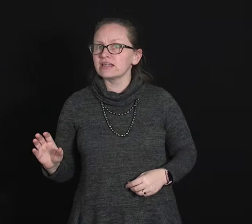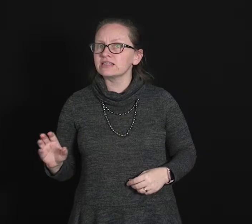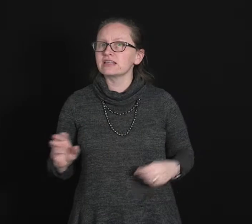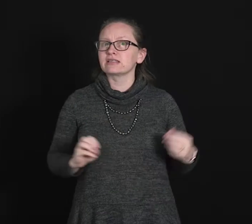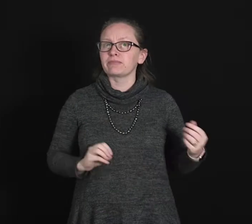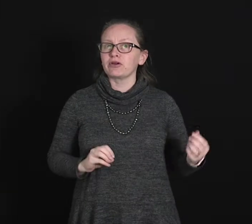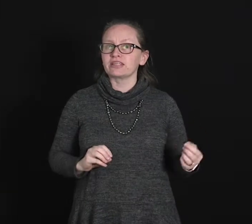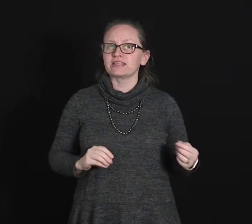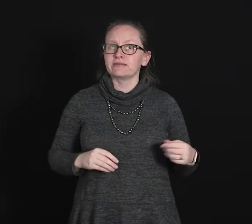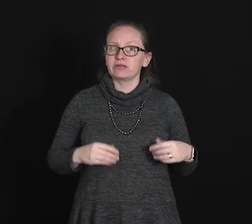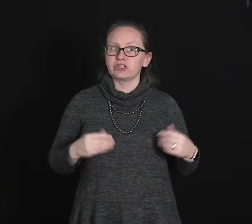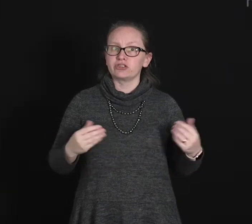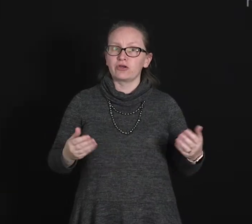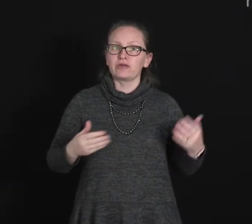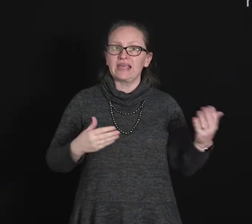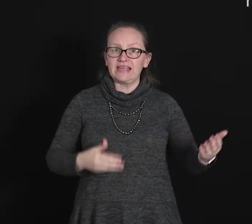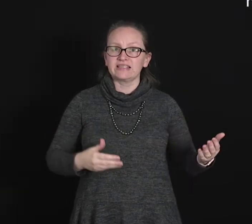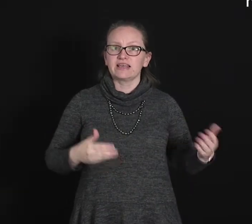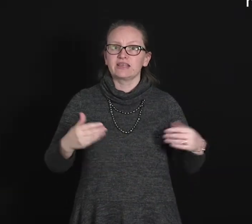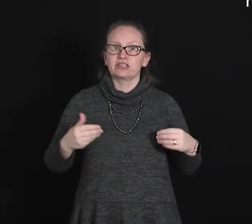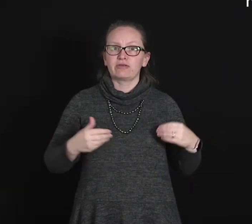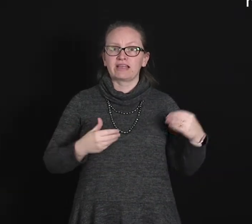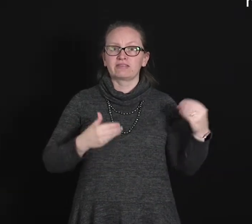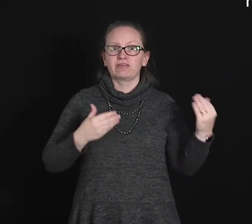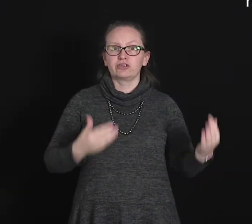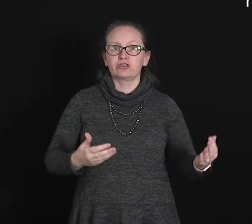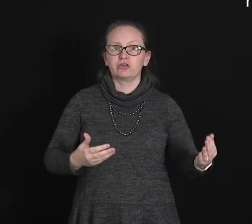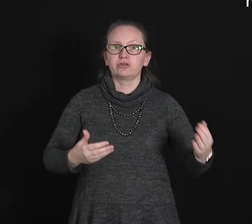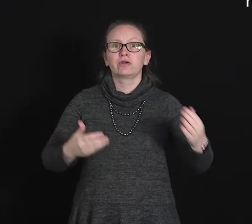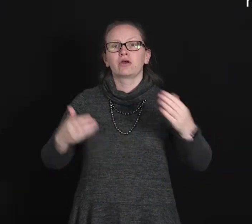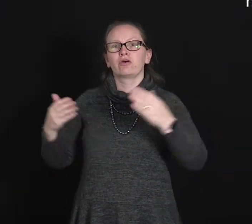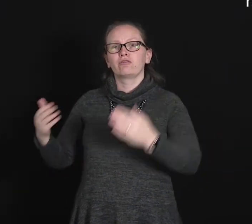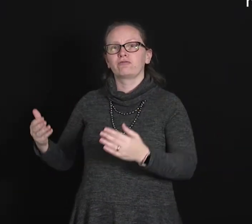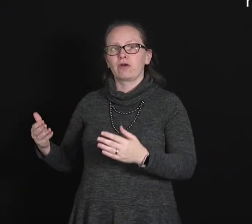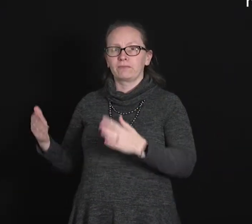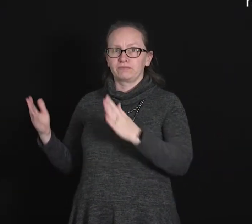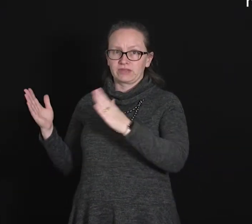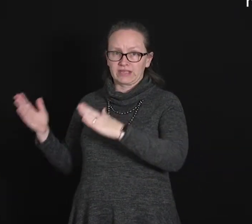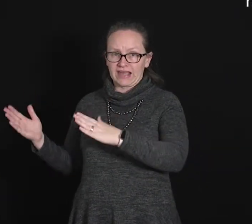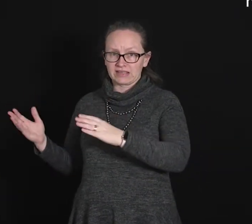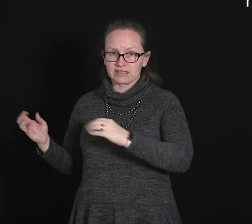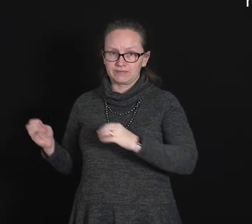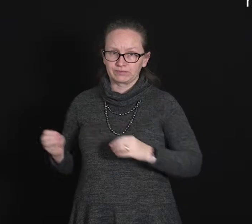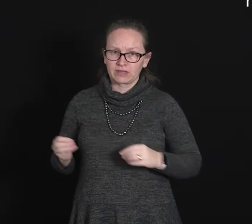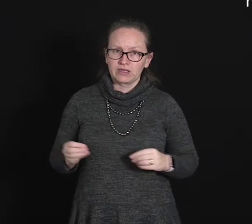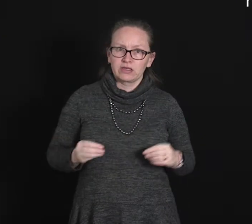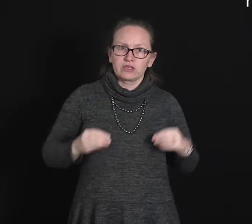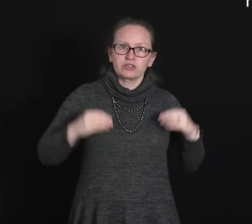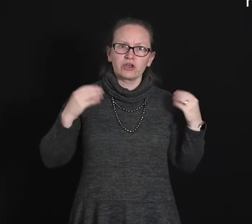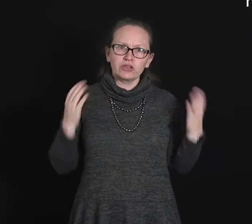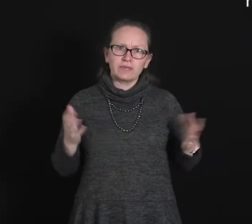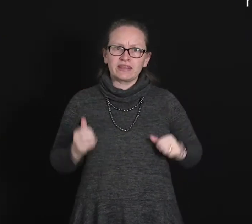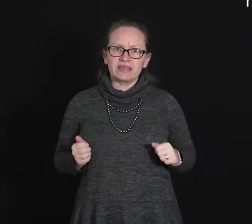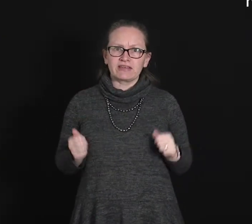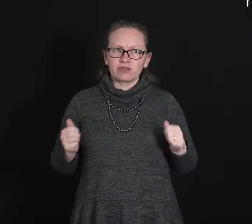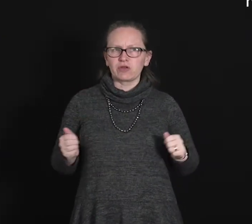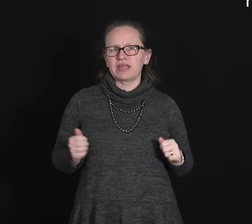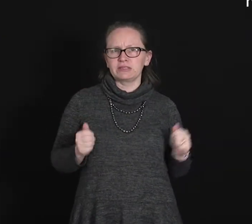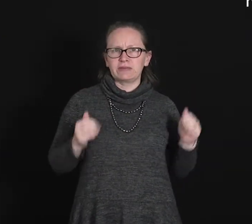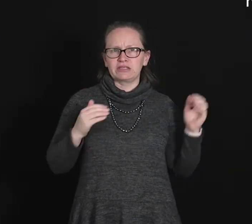is a process in which no heat is transferred to or from the gas. So you may think if no heat is being